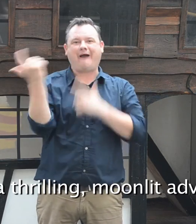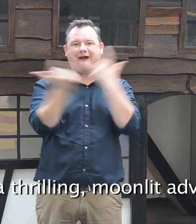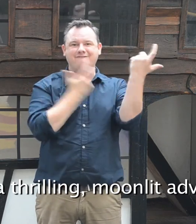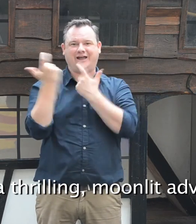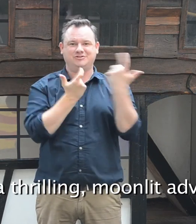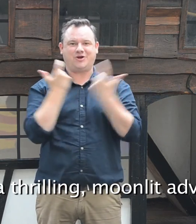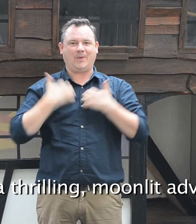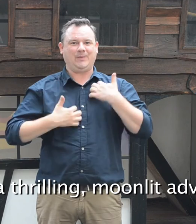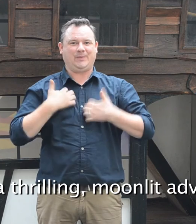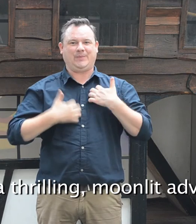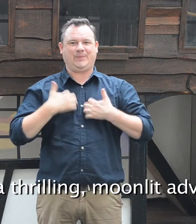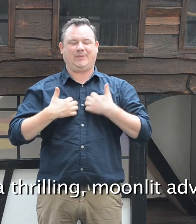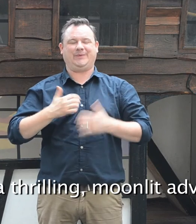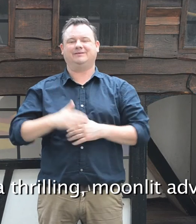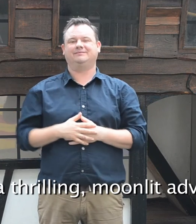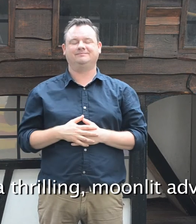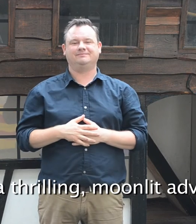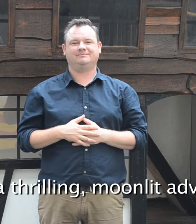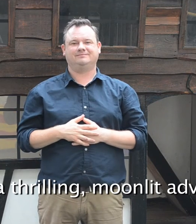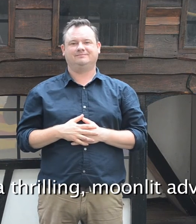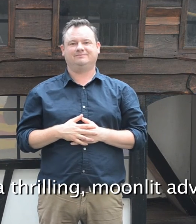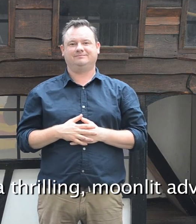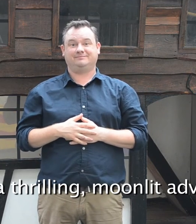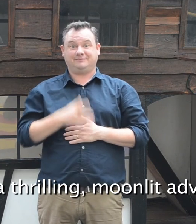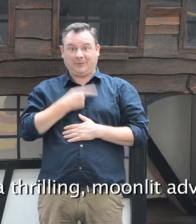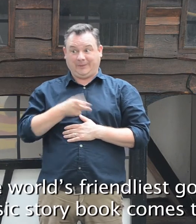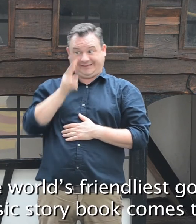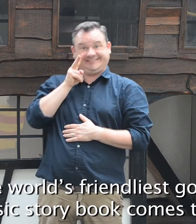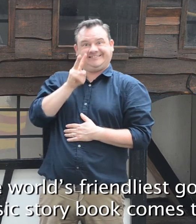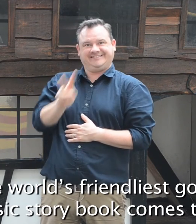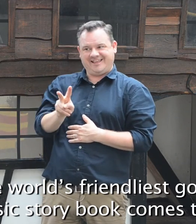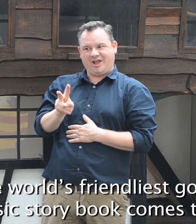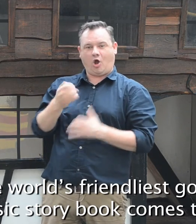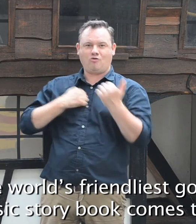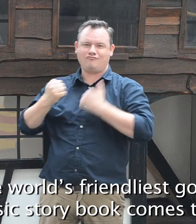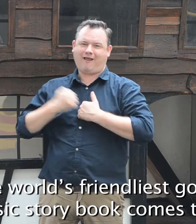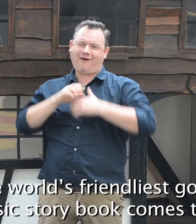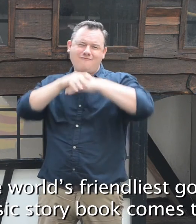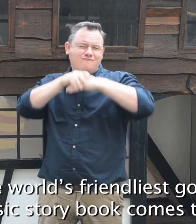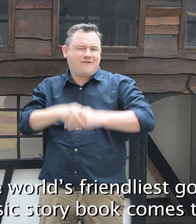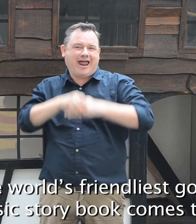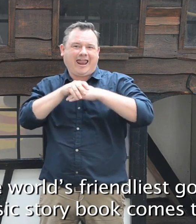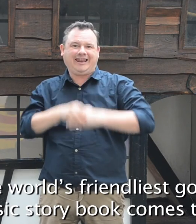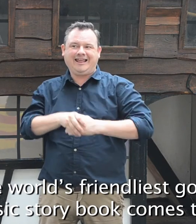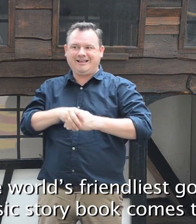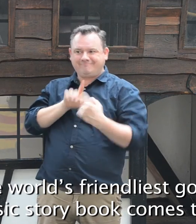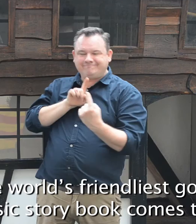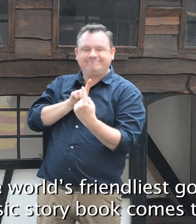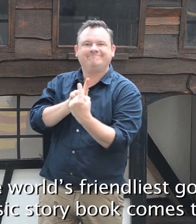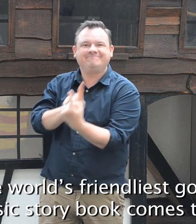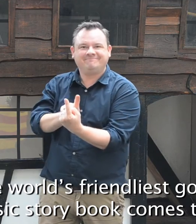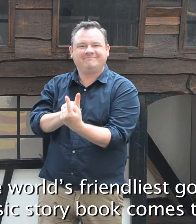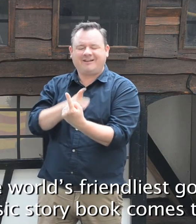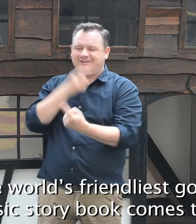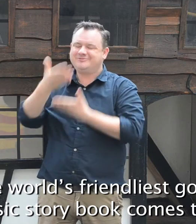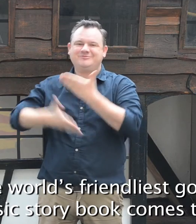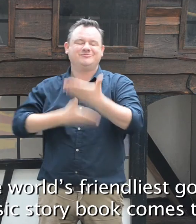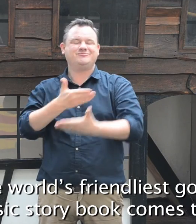thrilling, moonlit adventure. Meet the world's friendliest Guerrilla as this classic